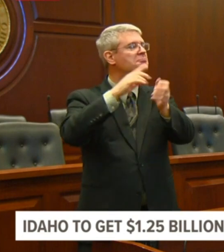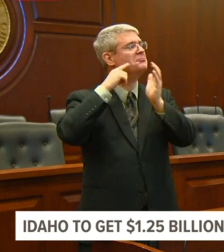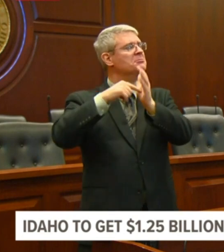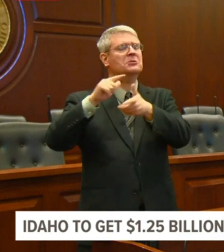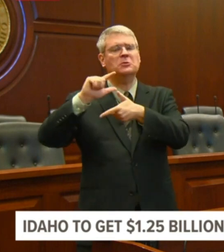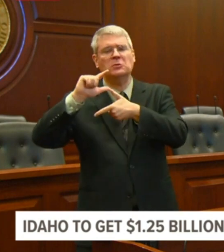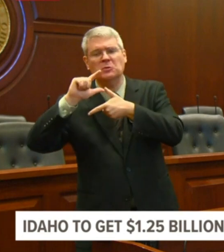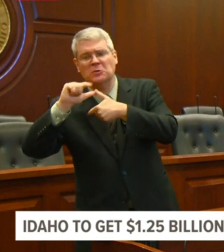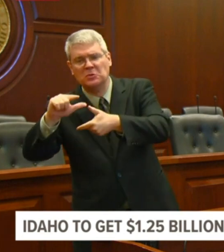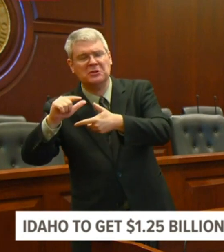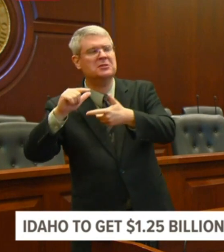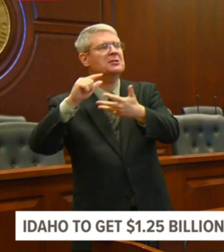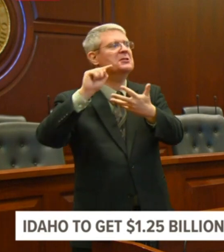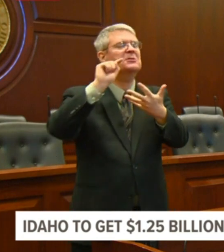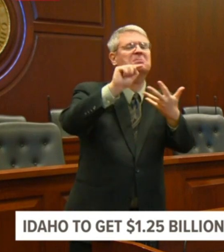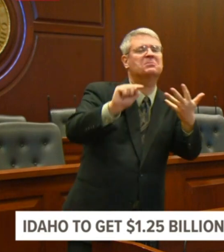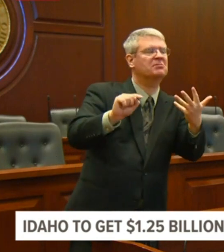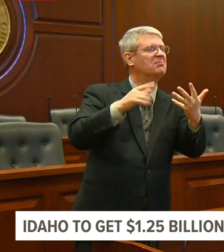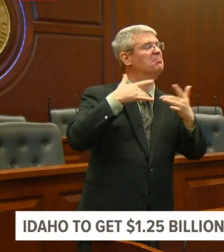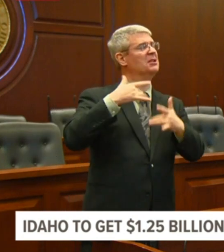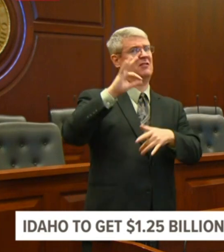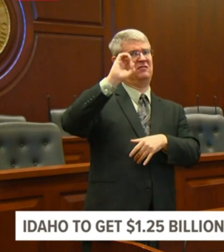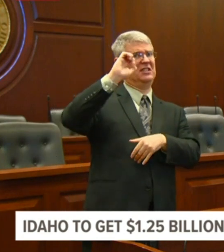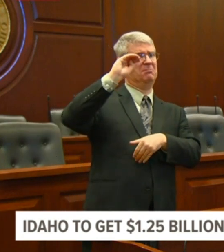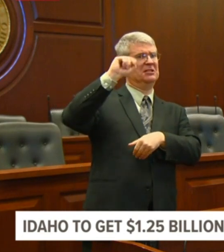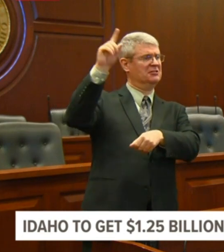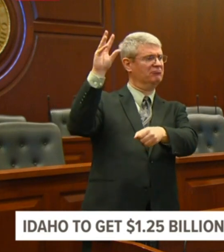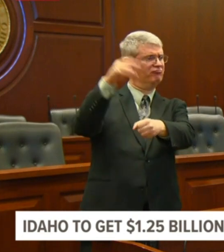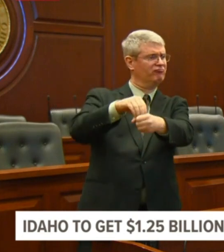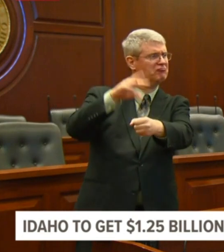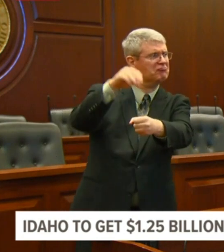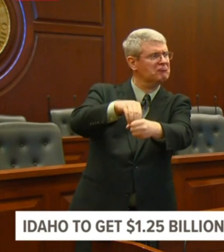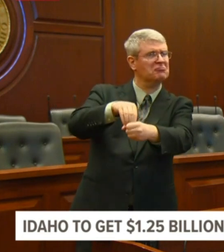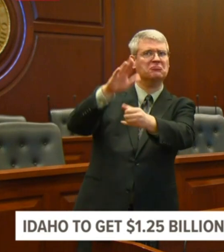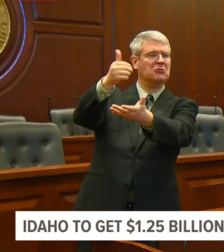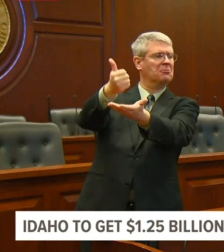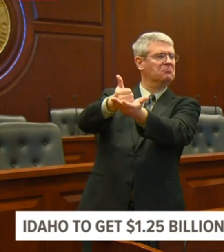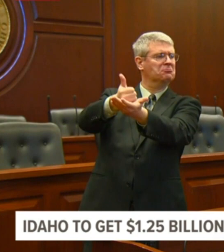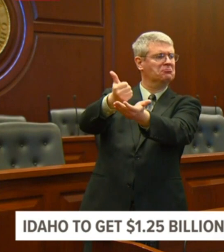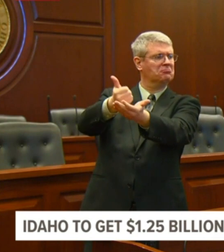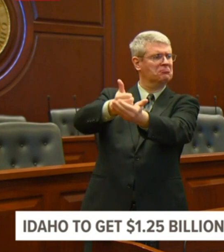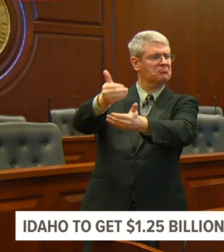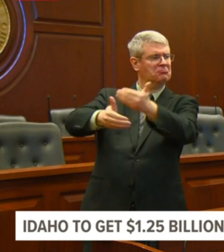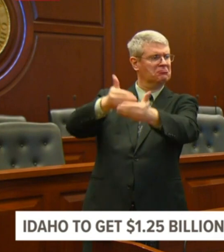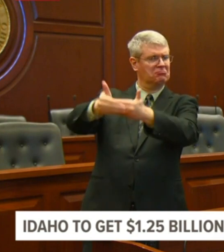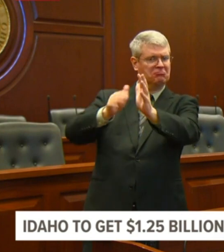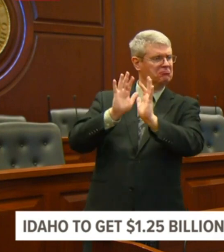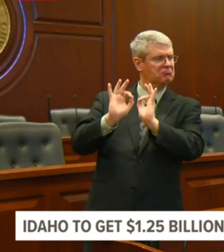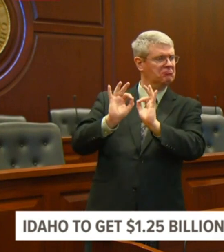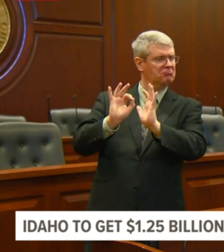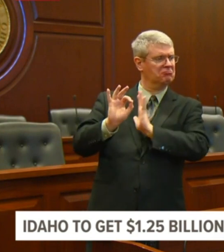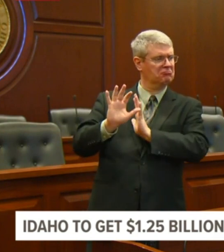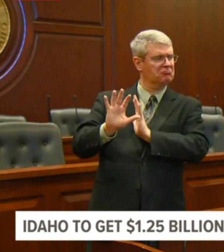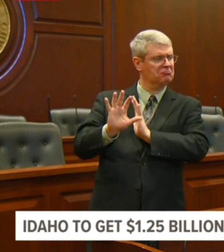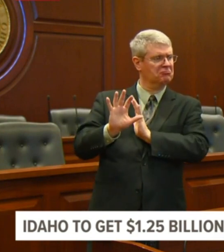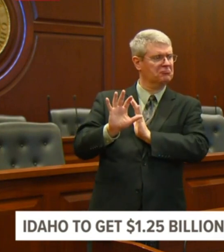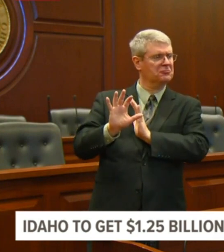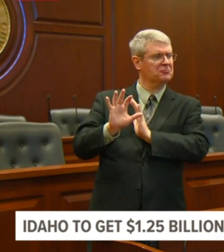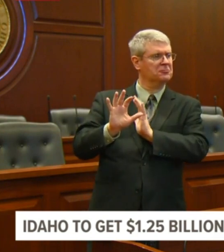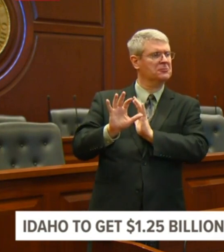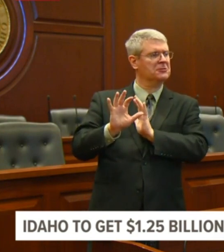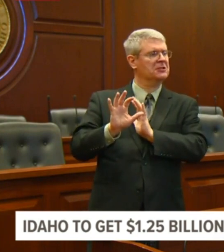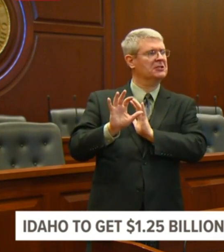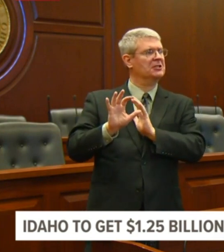people, for small businesses, and homeowners to get back on their feet. We often issue details to the SBA and employees come to help